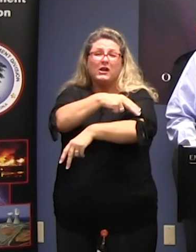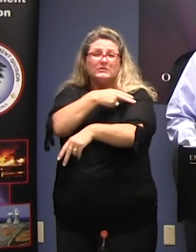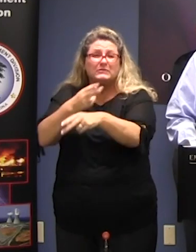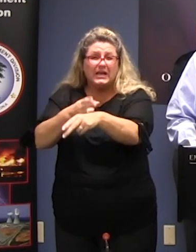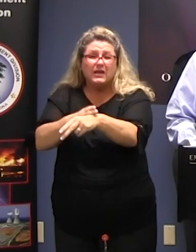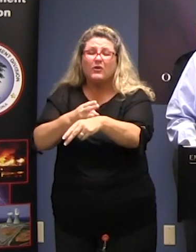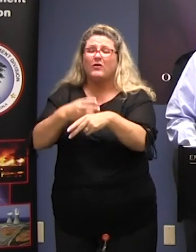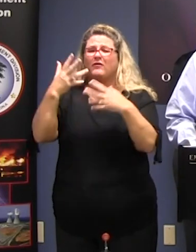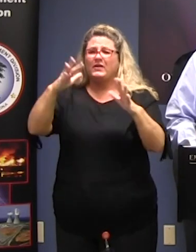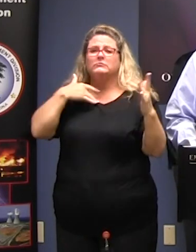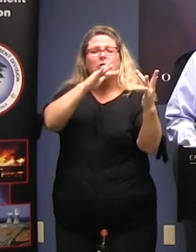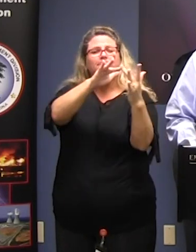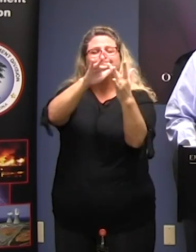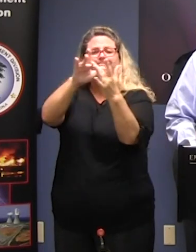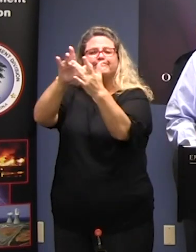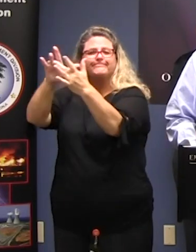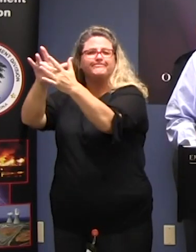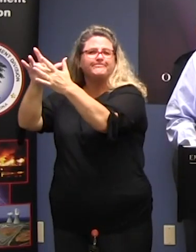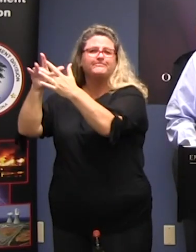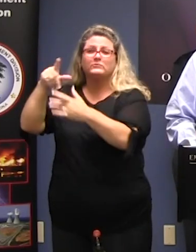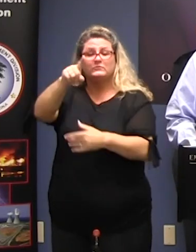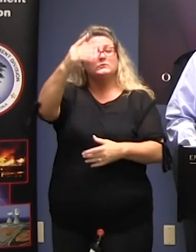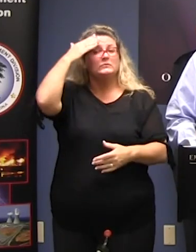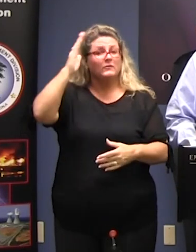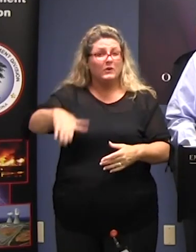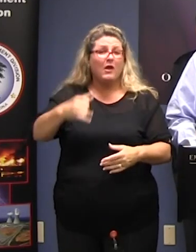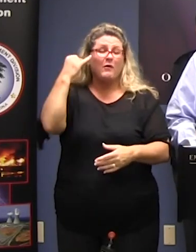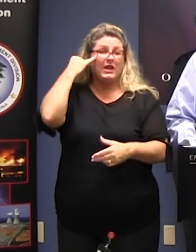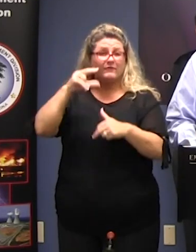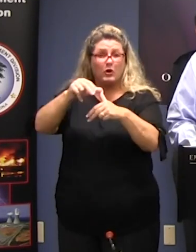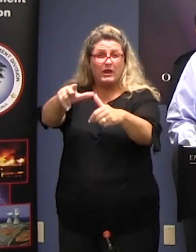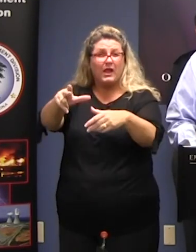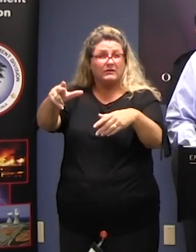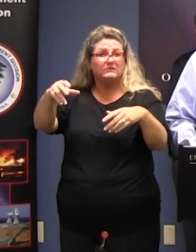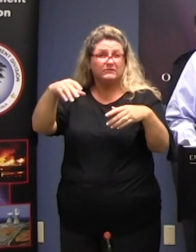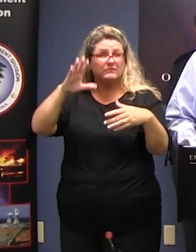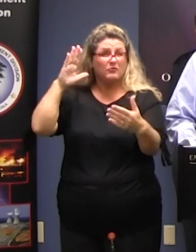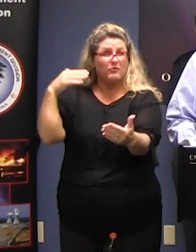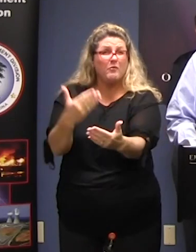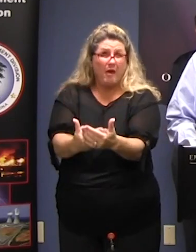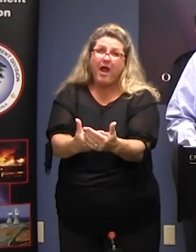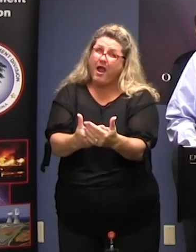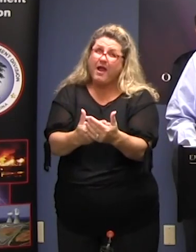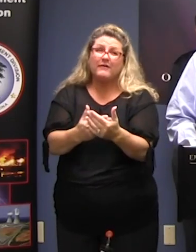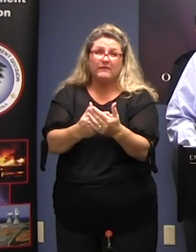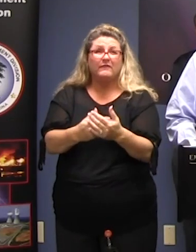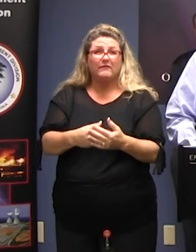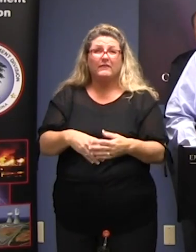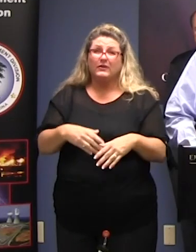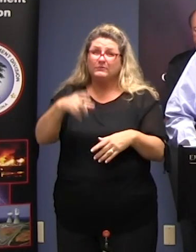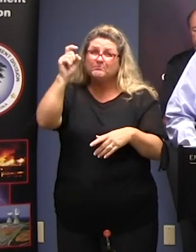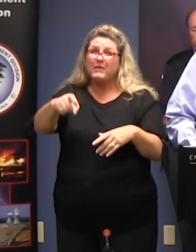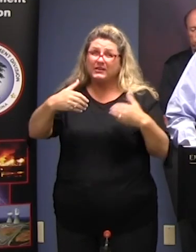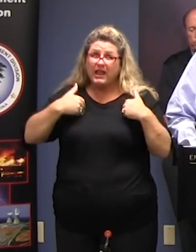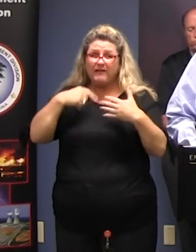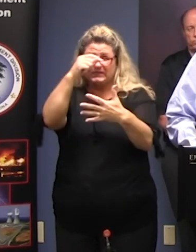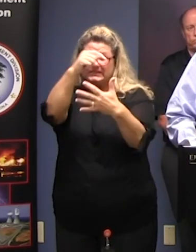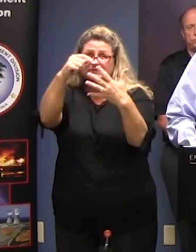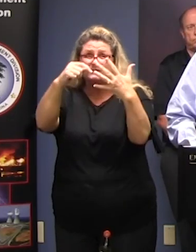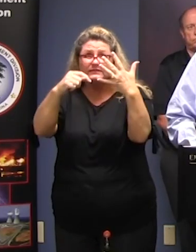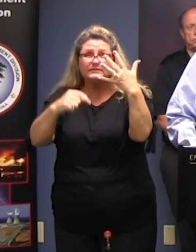Because as you know if if and when a hurricane is coming there are extra steps that must be taken by those